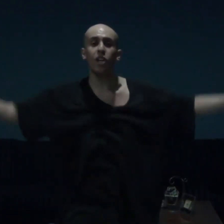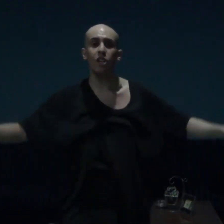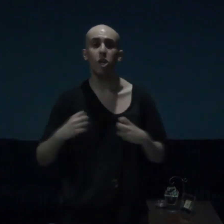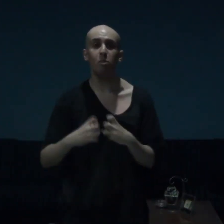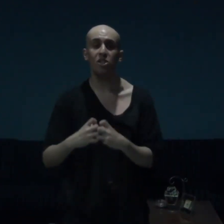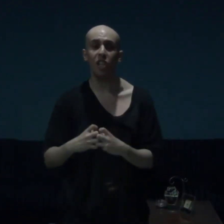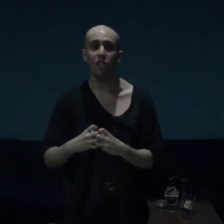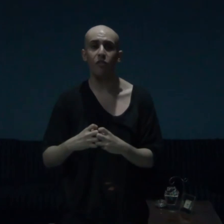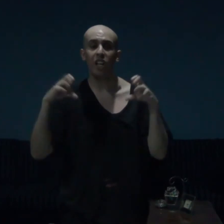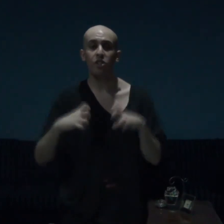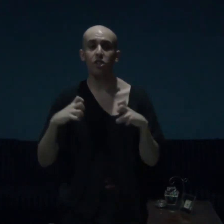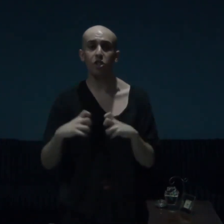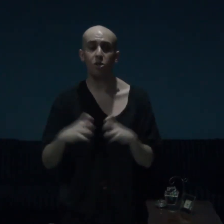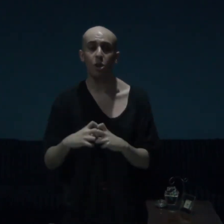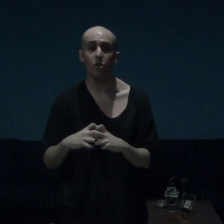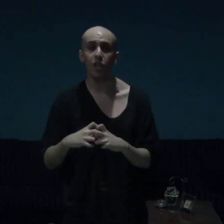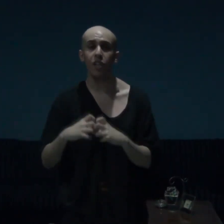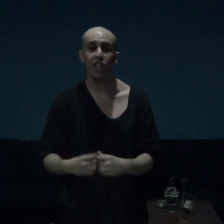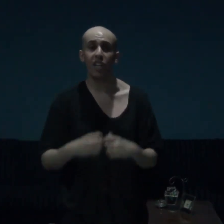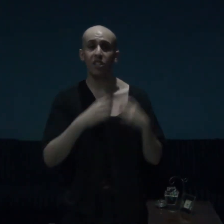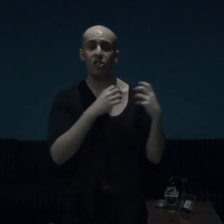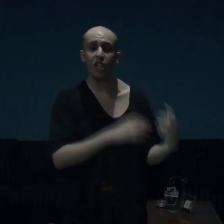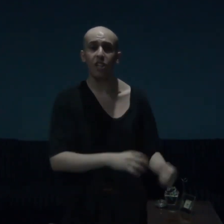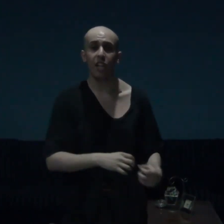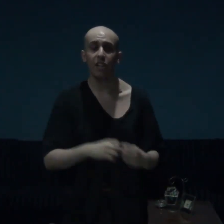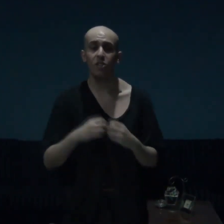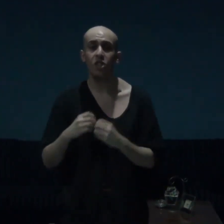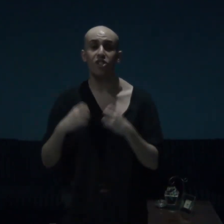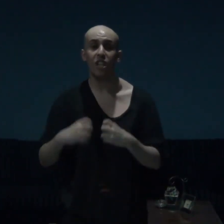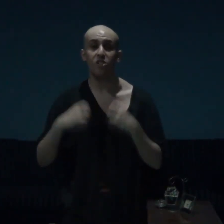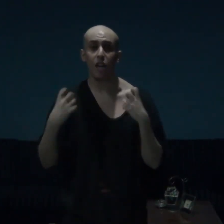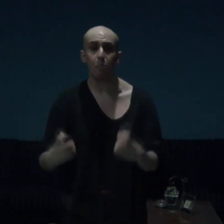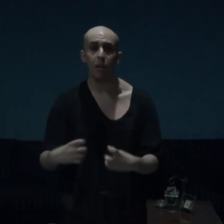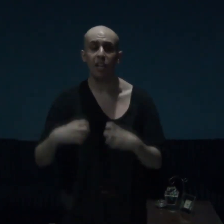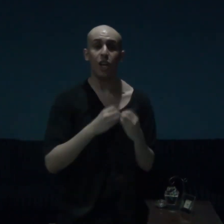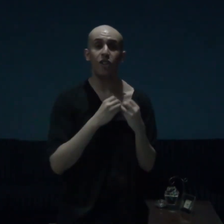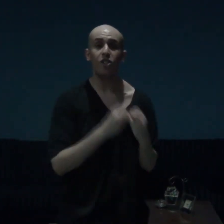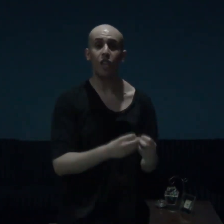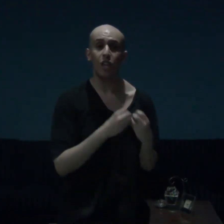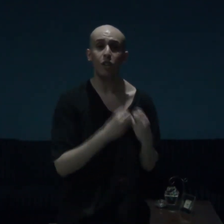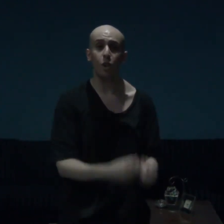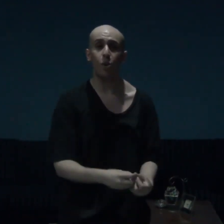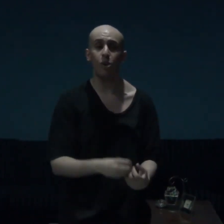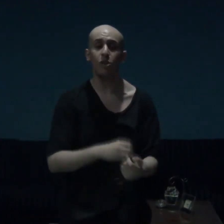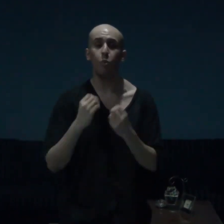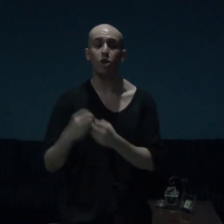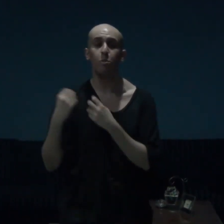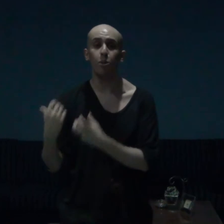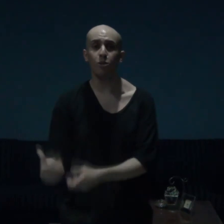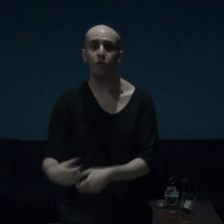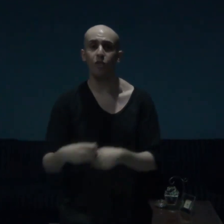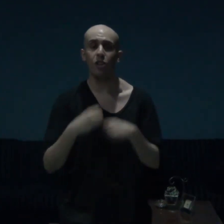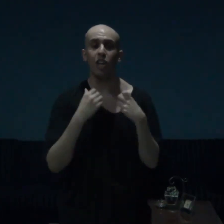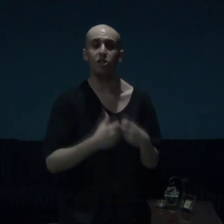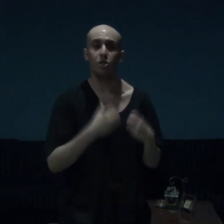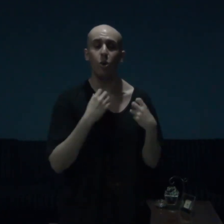himself, and this story, guys and gals, is as epic, and the tale told was beautiful, and so